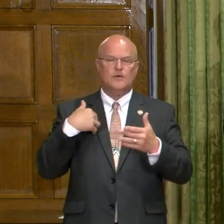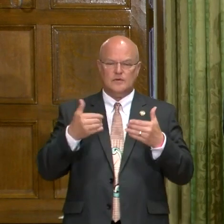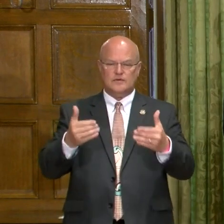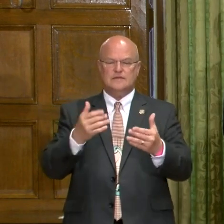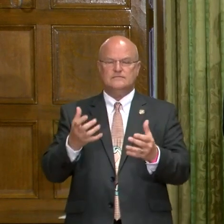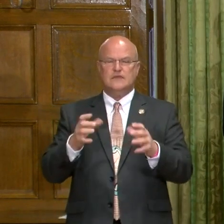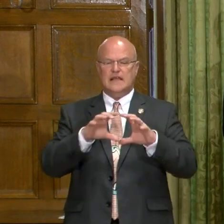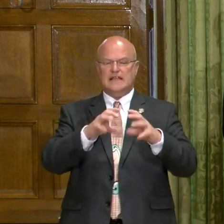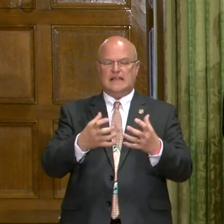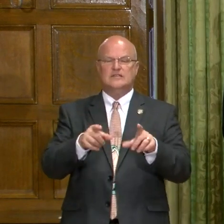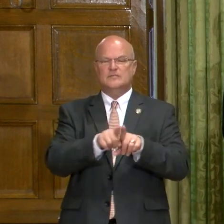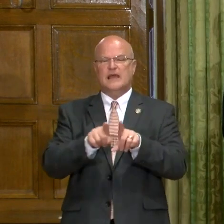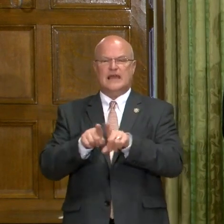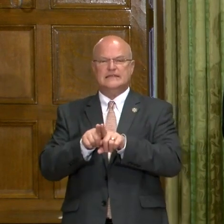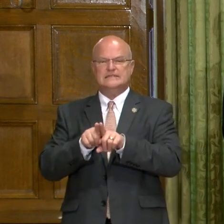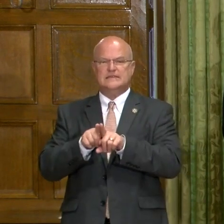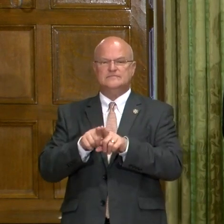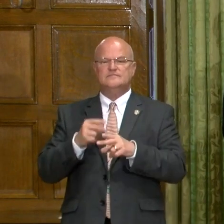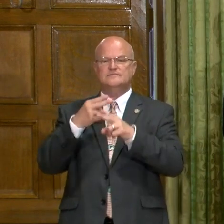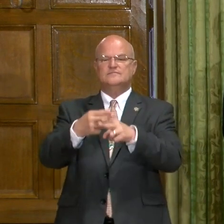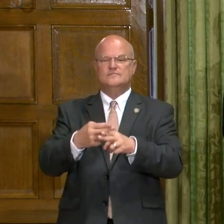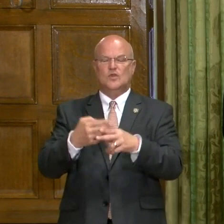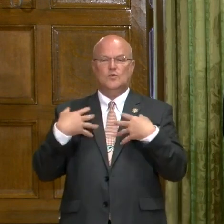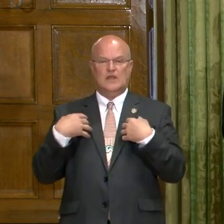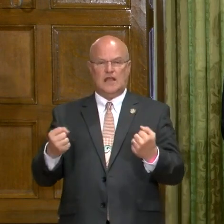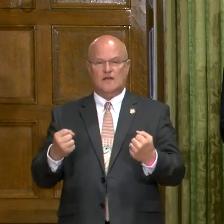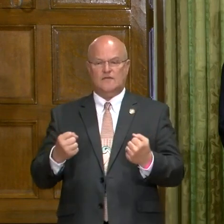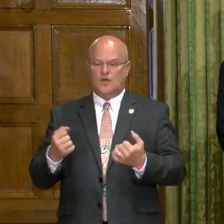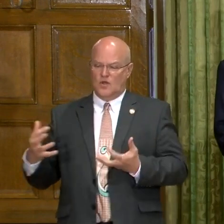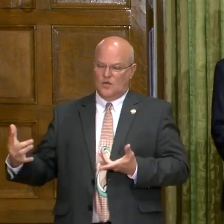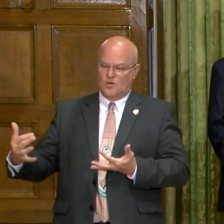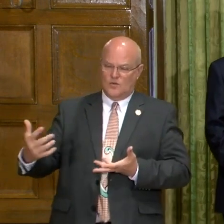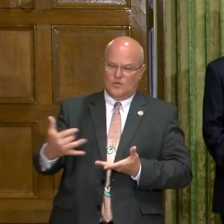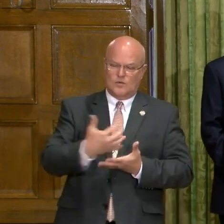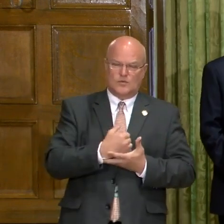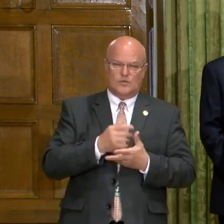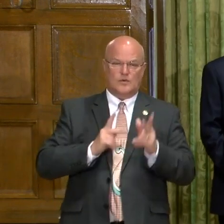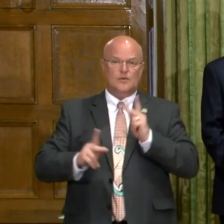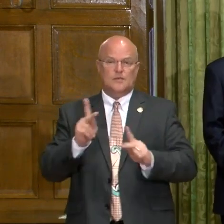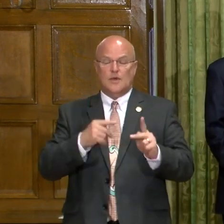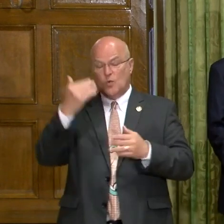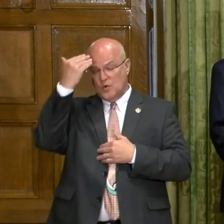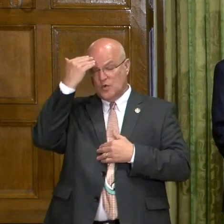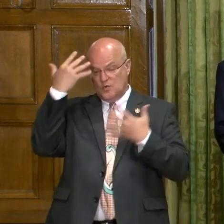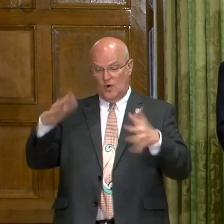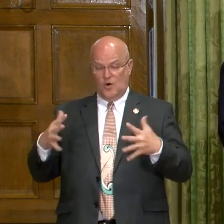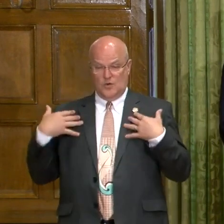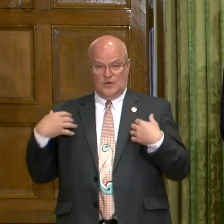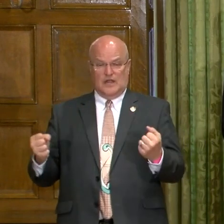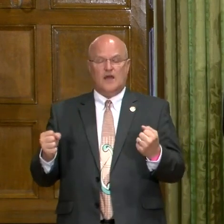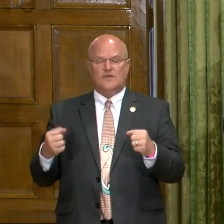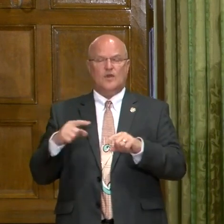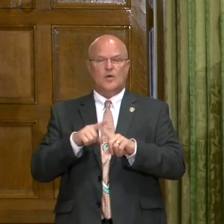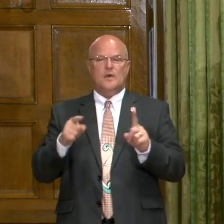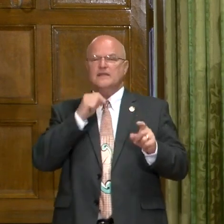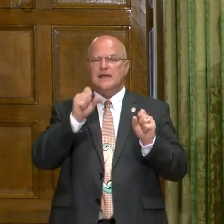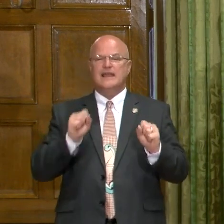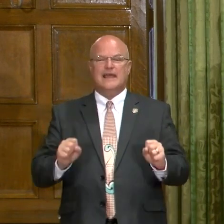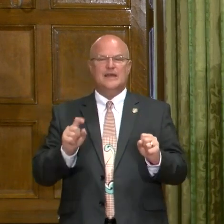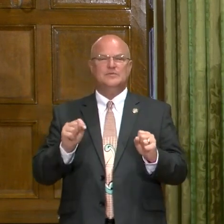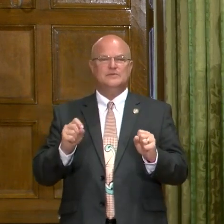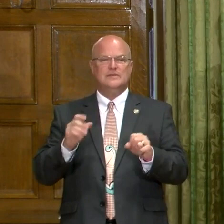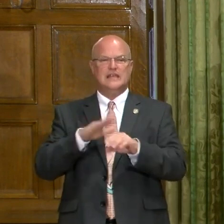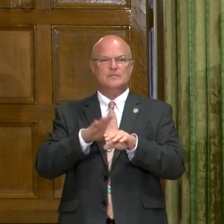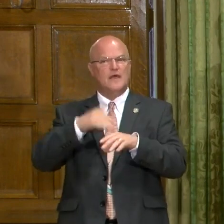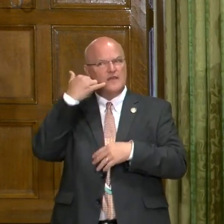sort, we went ahead and reclassified them as recovered. We were accumulating a lot of individuals who we knew had recovered, we just weren't able